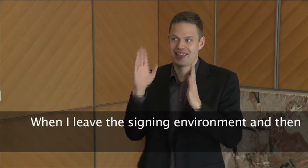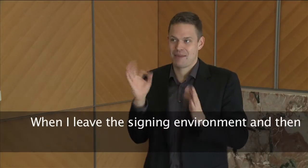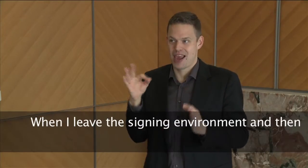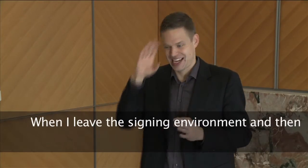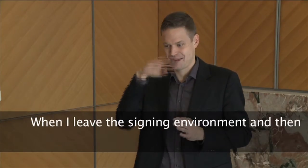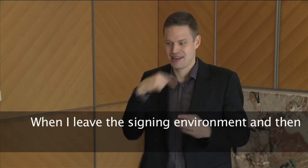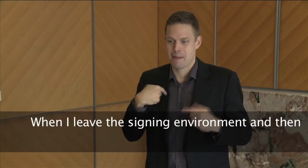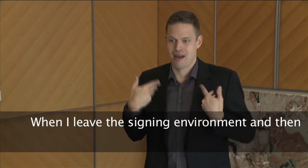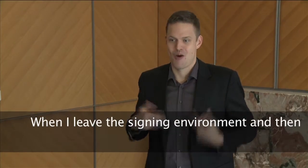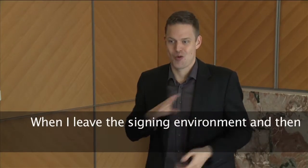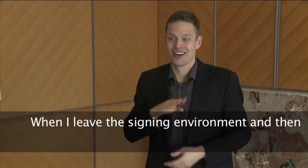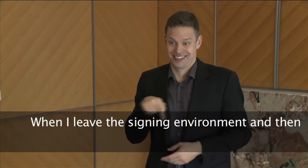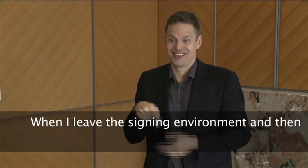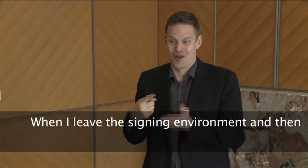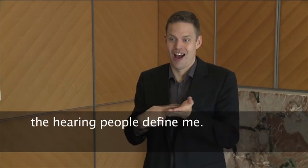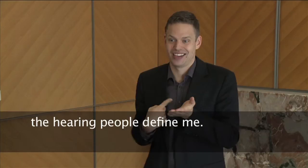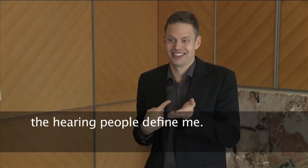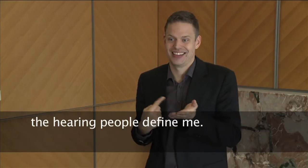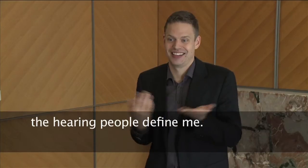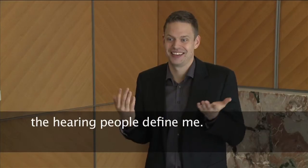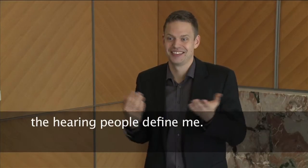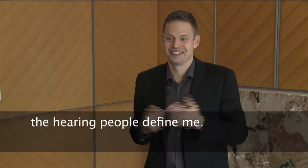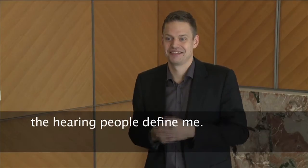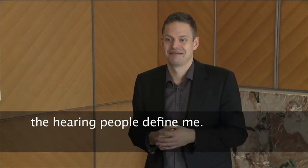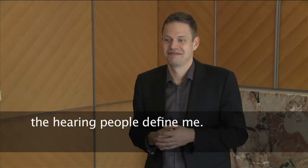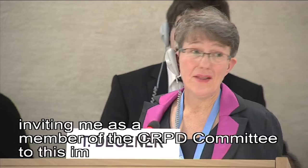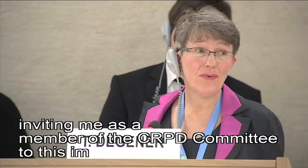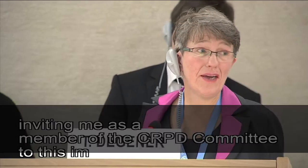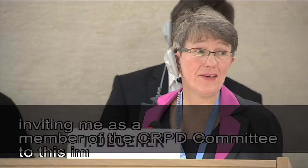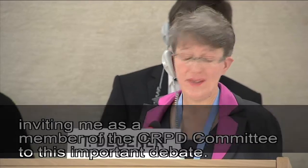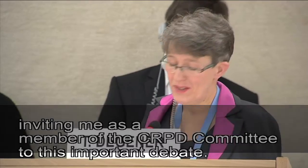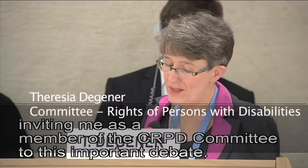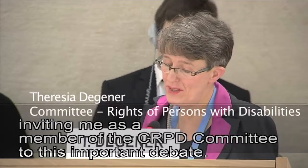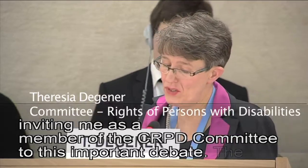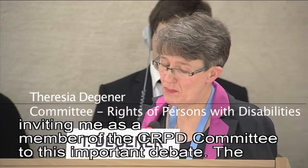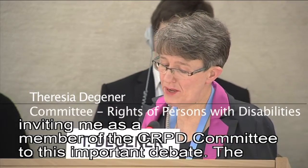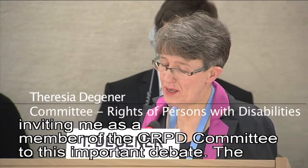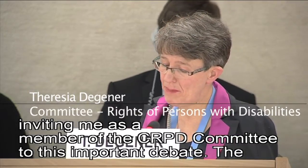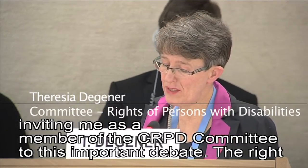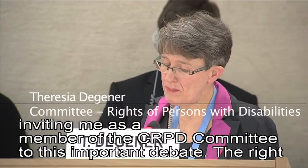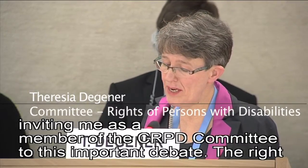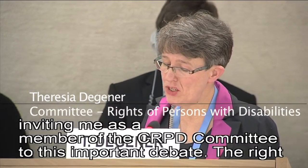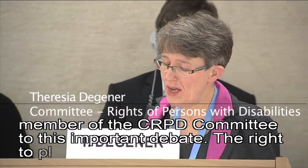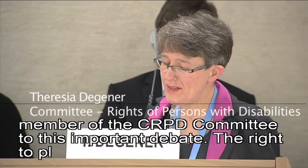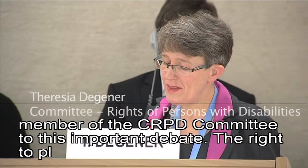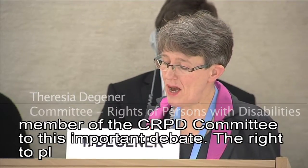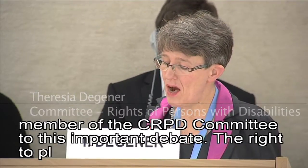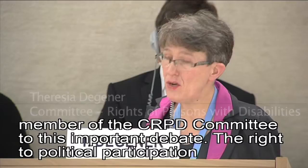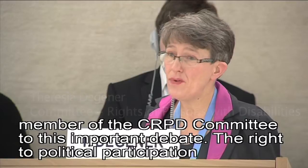signing environment and then the hearing people define me. The right to political participation lies at the heart of